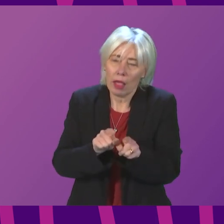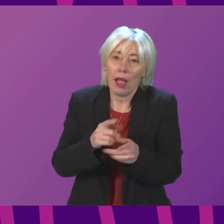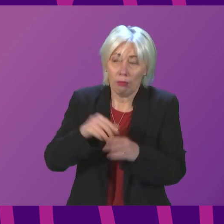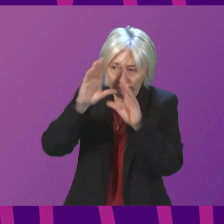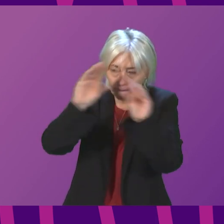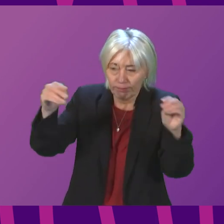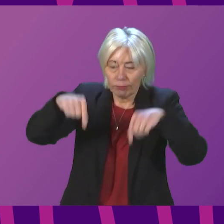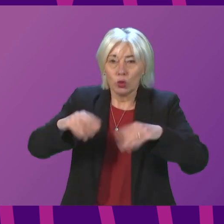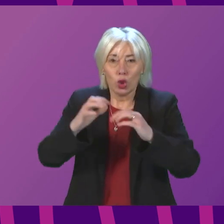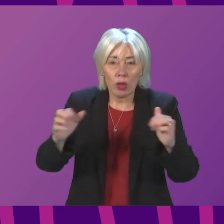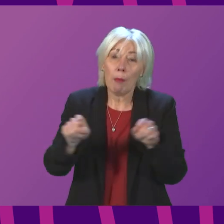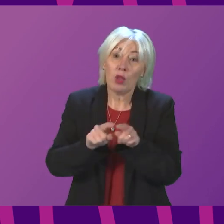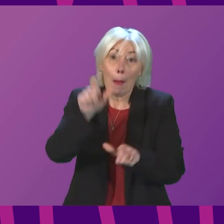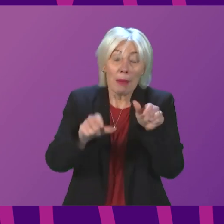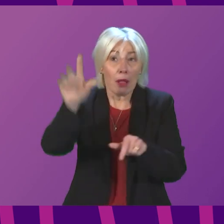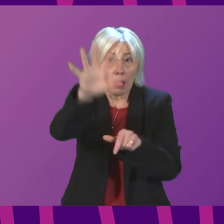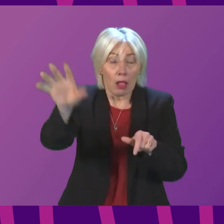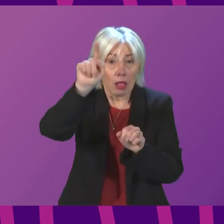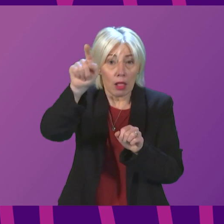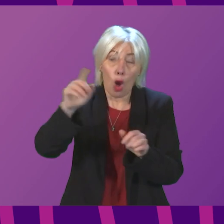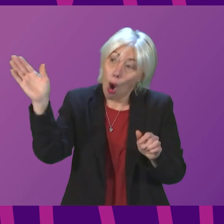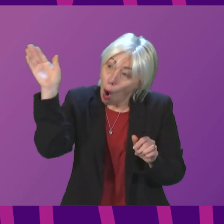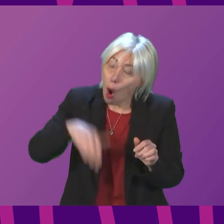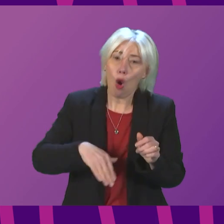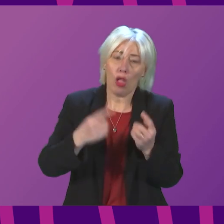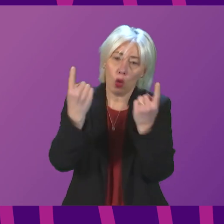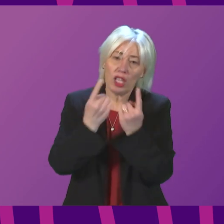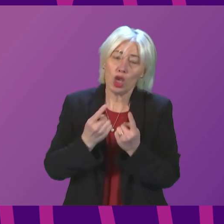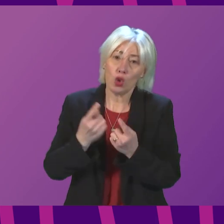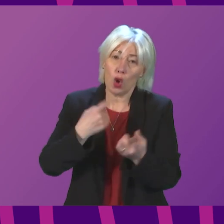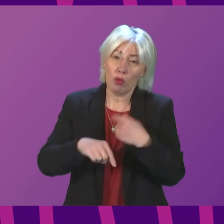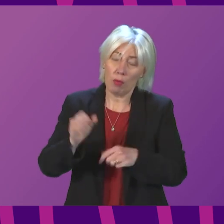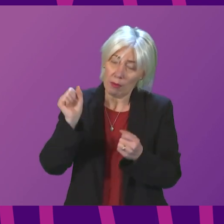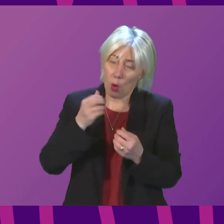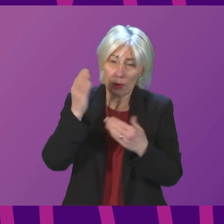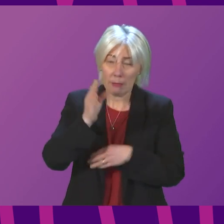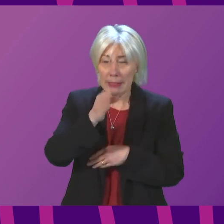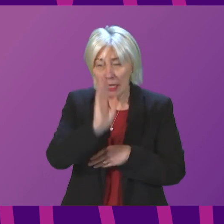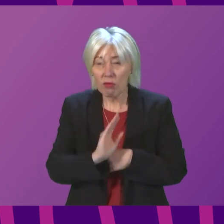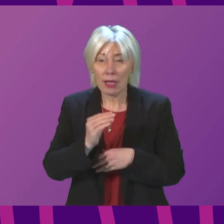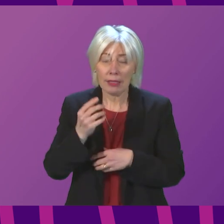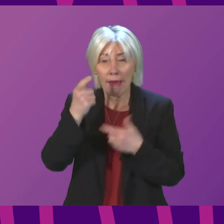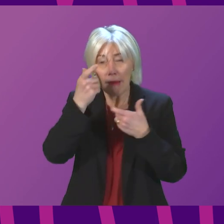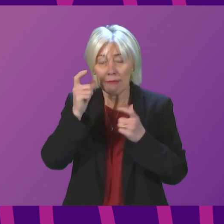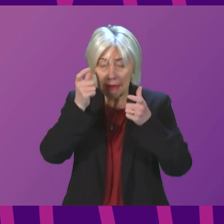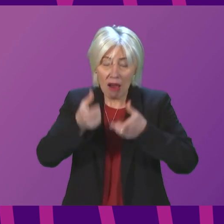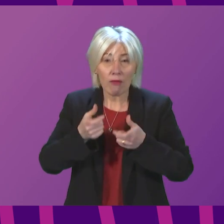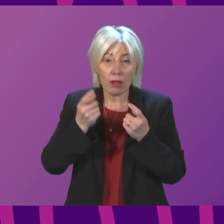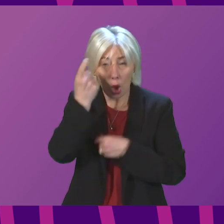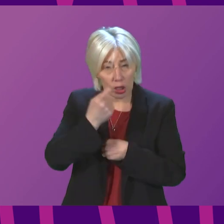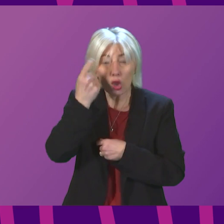but more importantly to local people, that all of these issues will be subject to the most serious and careful consideration. Douglas Ross.